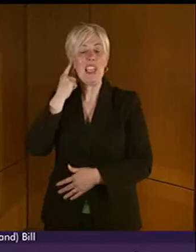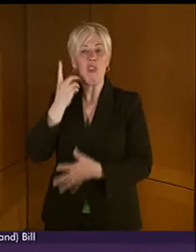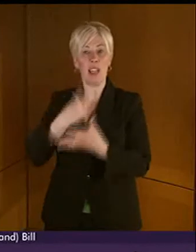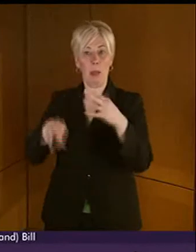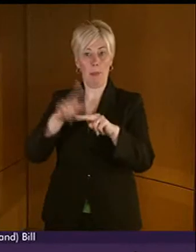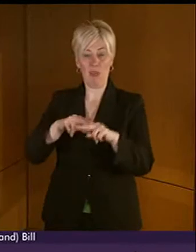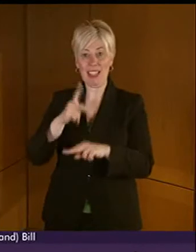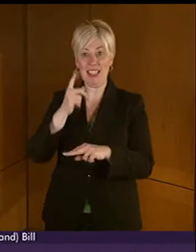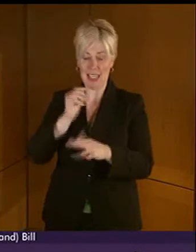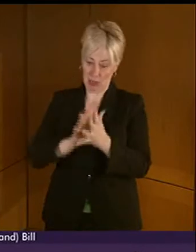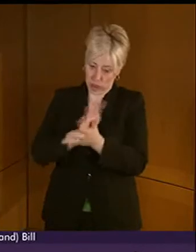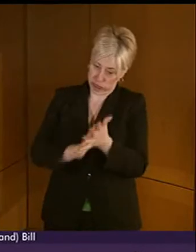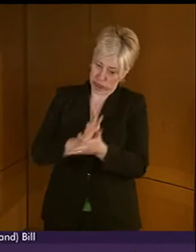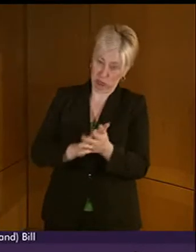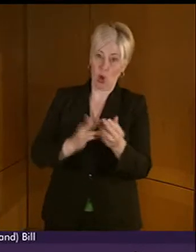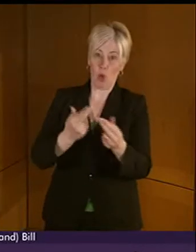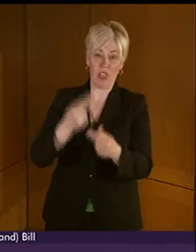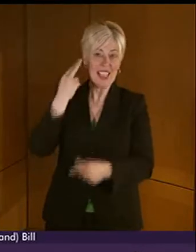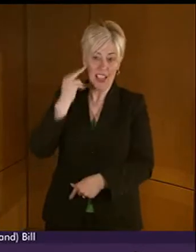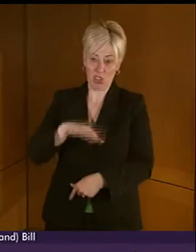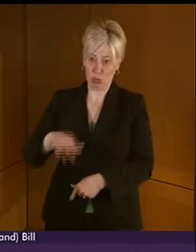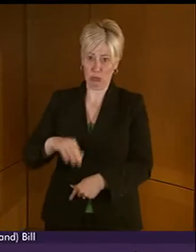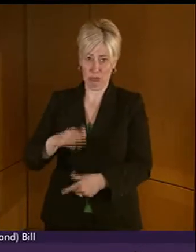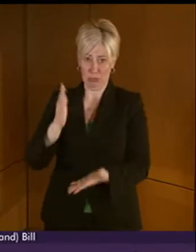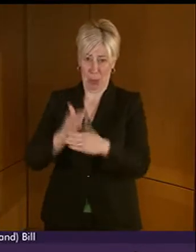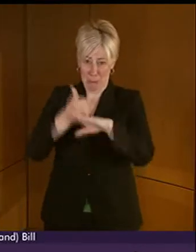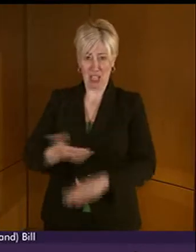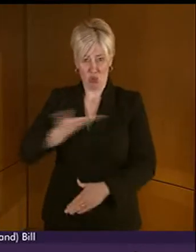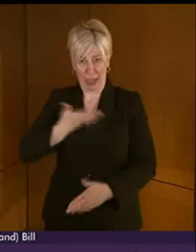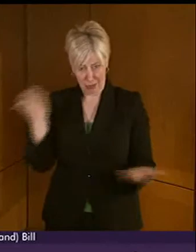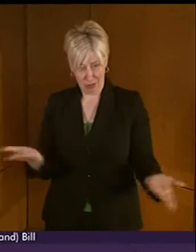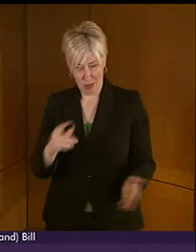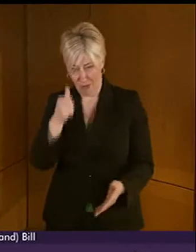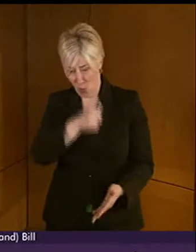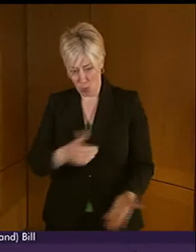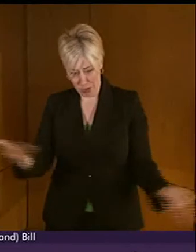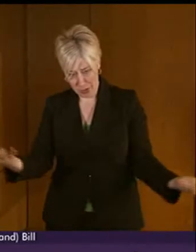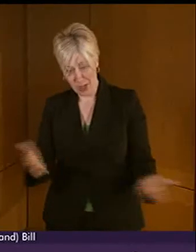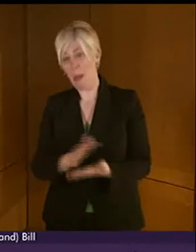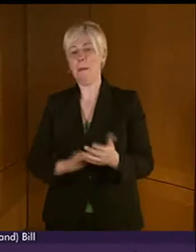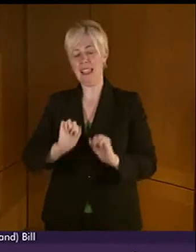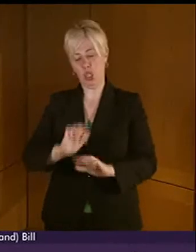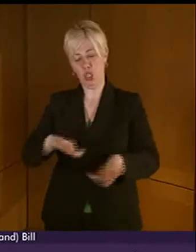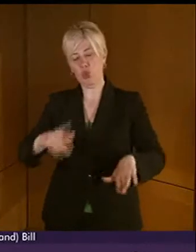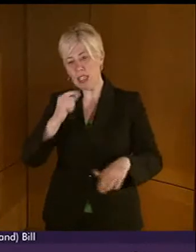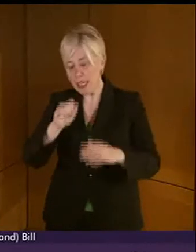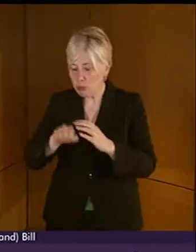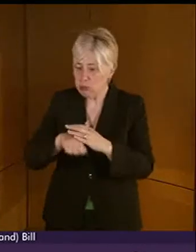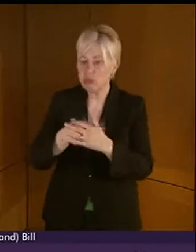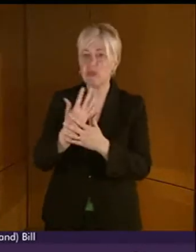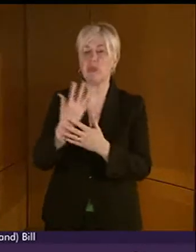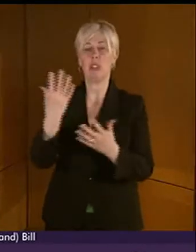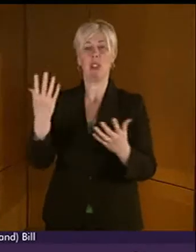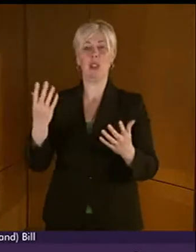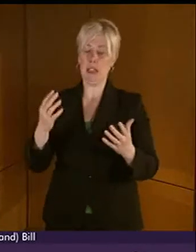with their deaf children. A fundamental right, surely, to promote their development. Helping the